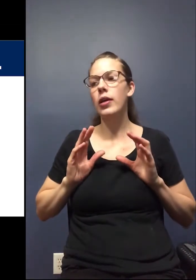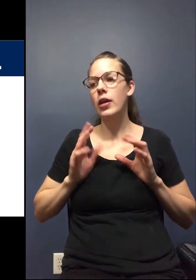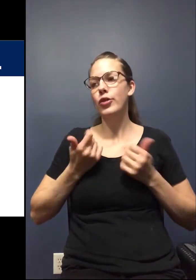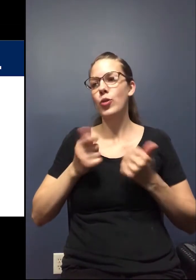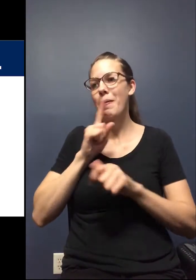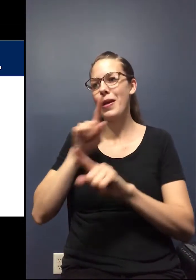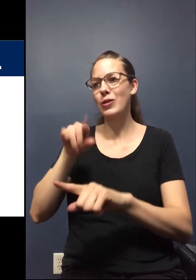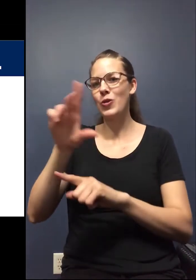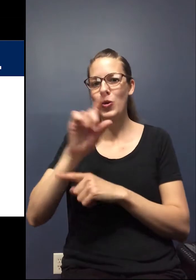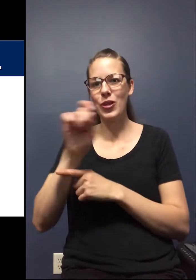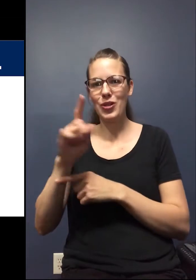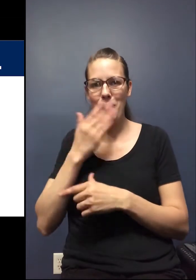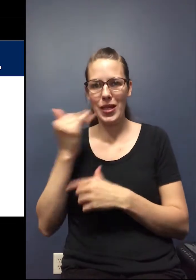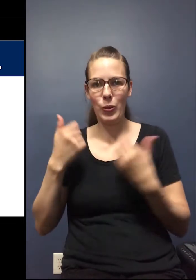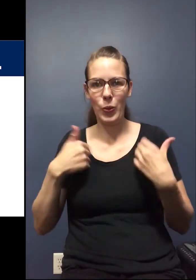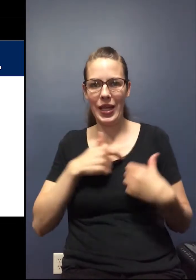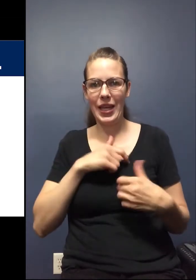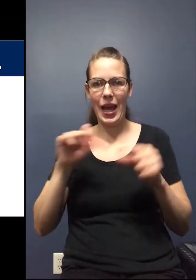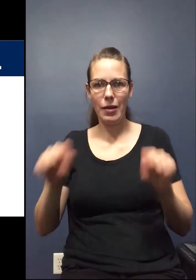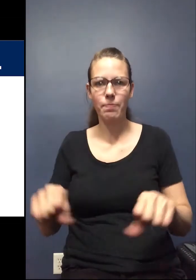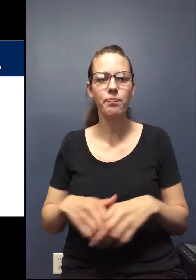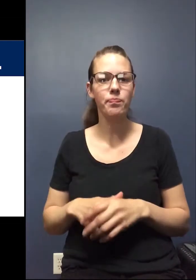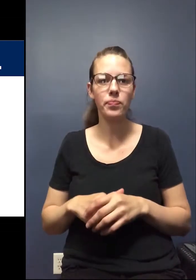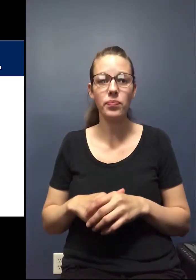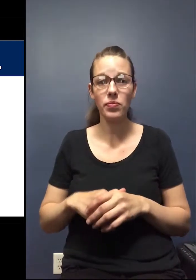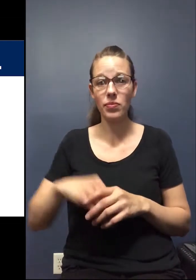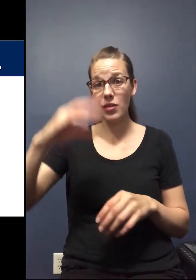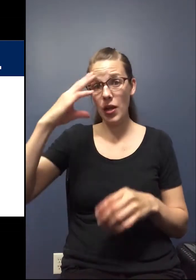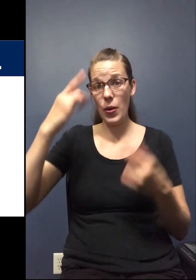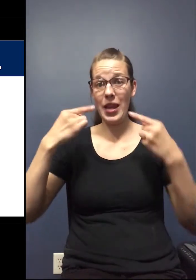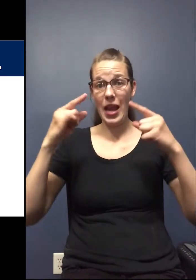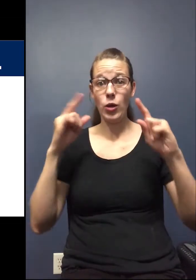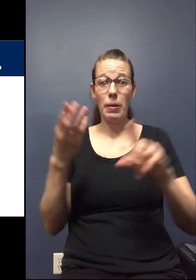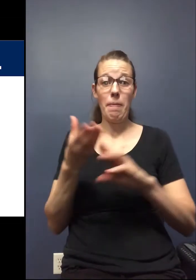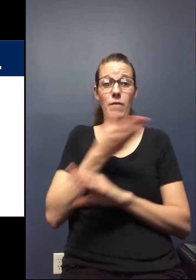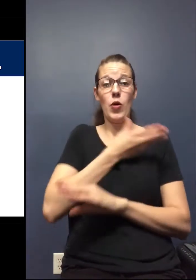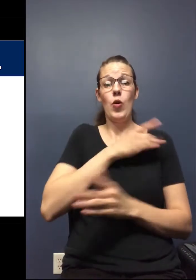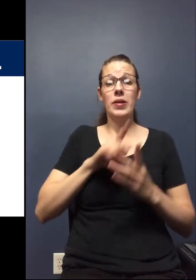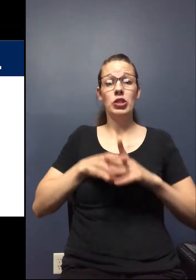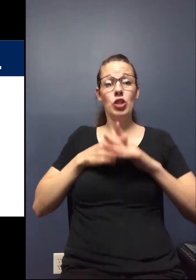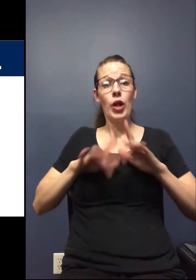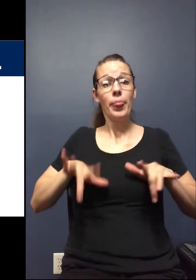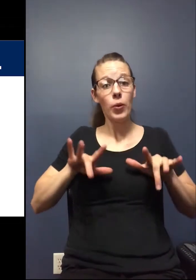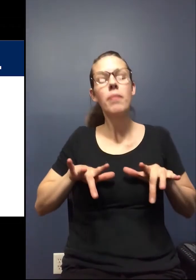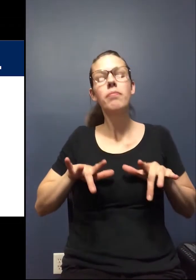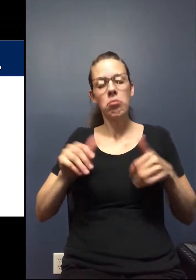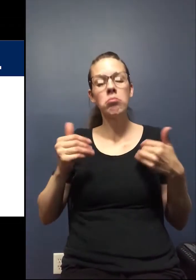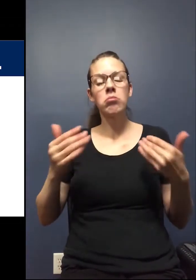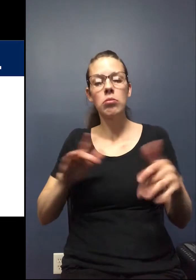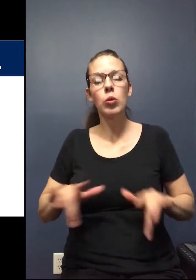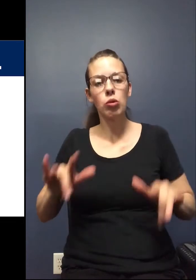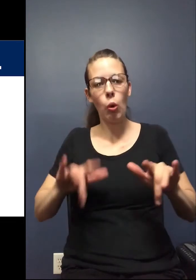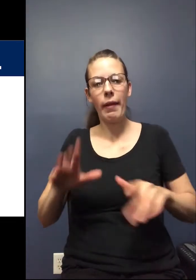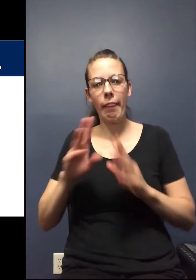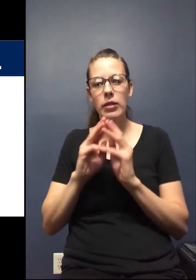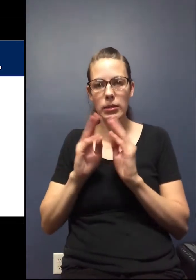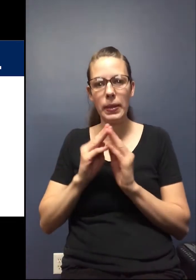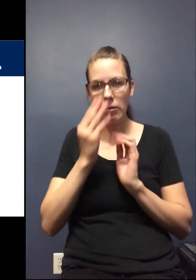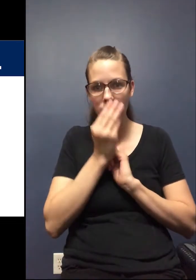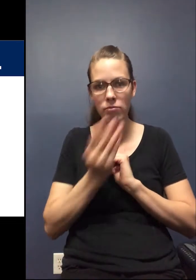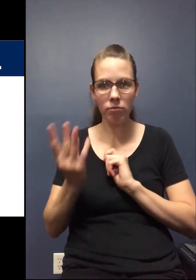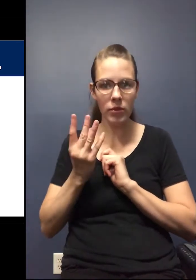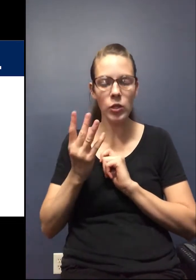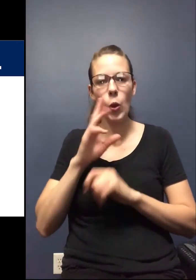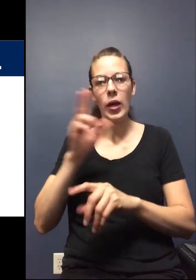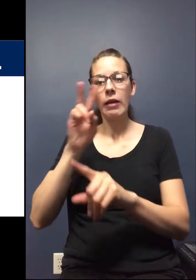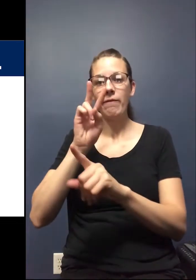and try to answer your question as best as we can. And I know I announced this prior to starting the recording, but we are recording this meeting, so others